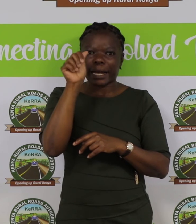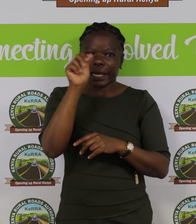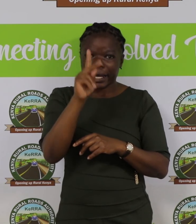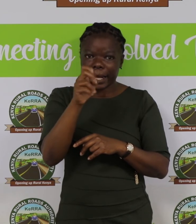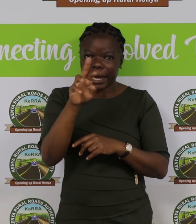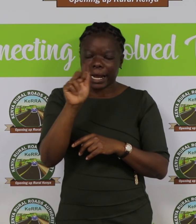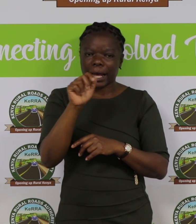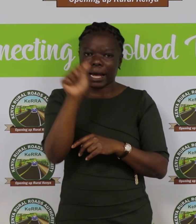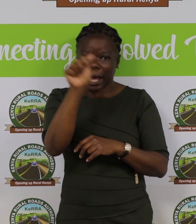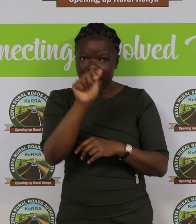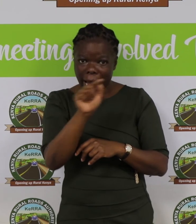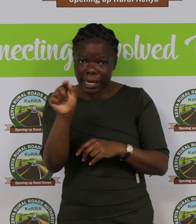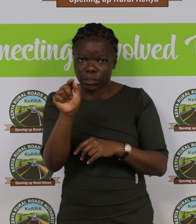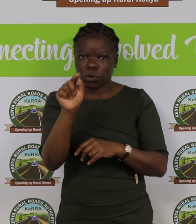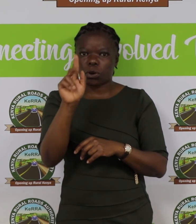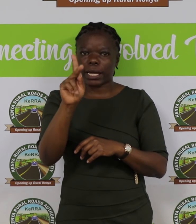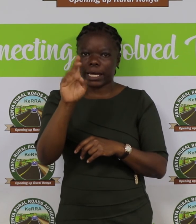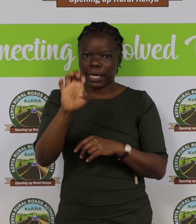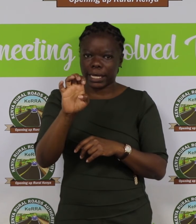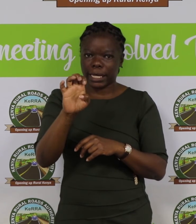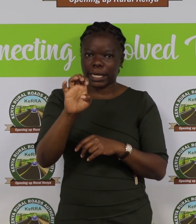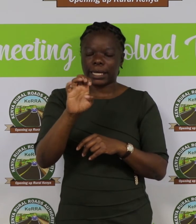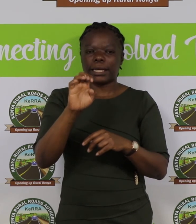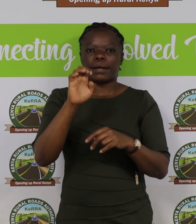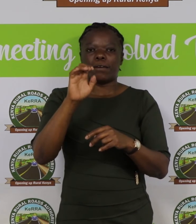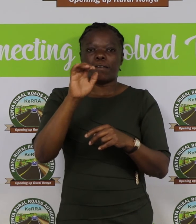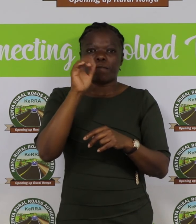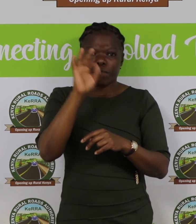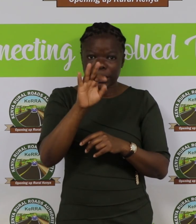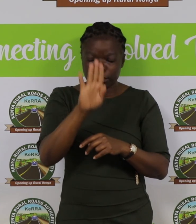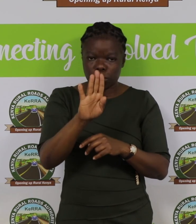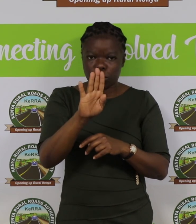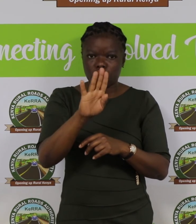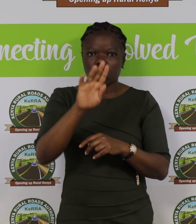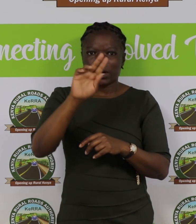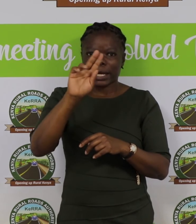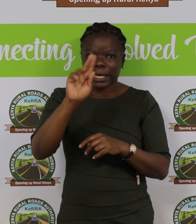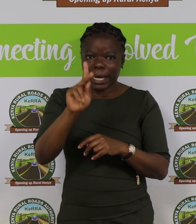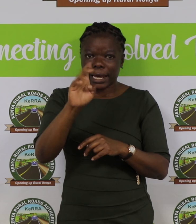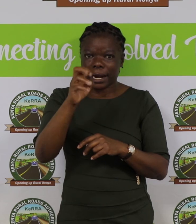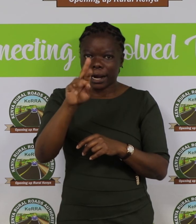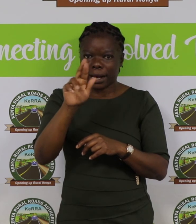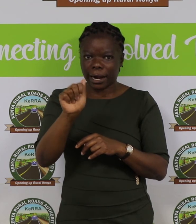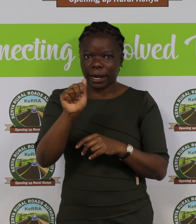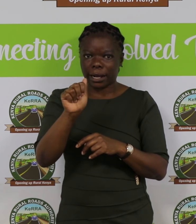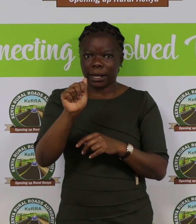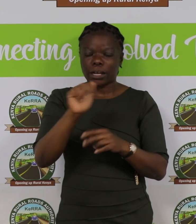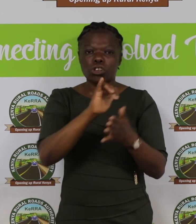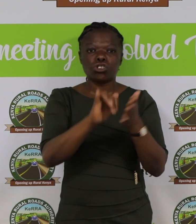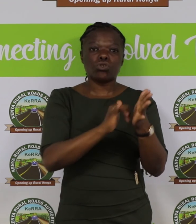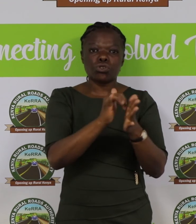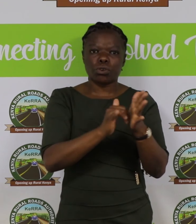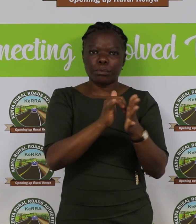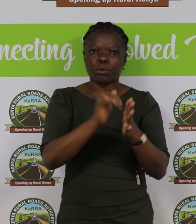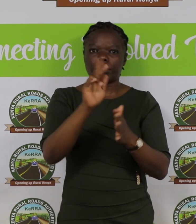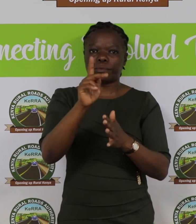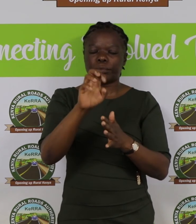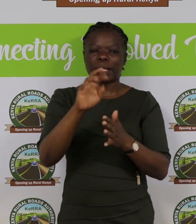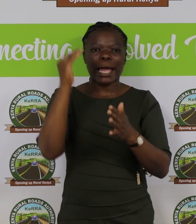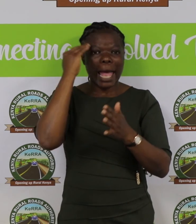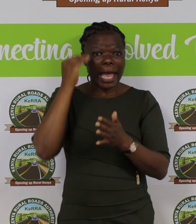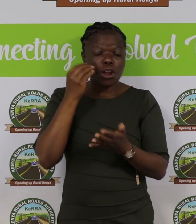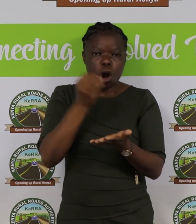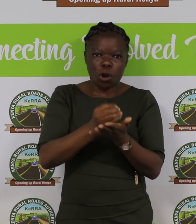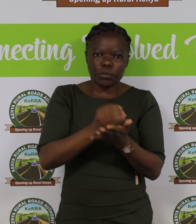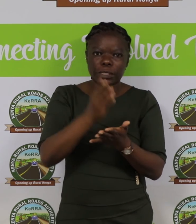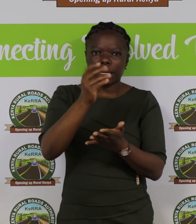Facebook, www.cara Rural Roads Authority. YouTube, the Kenya Rural Roads Authority. Headquarters,